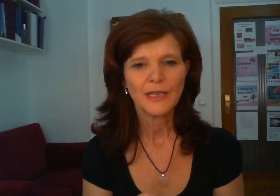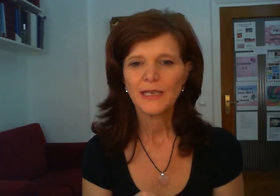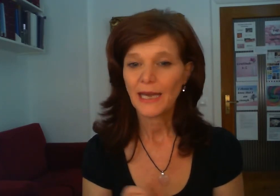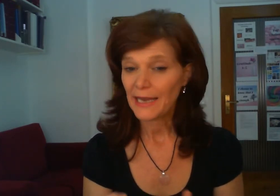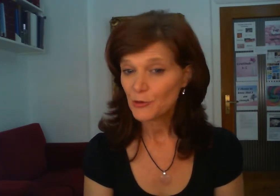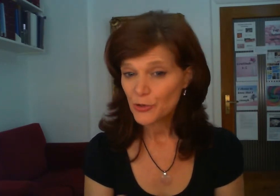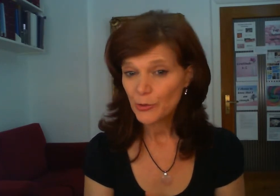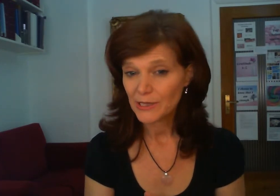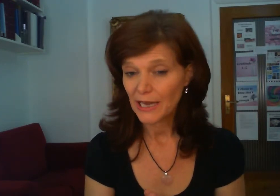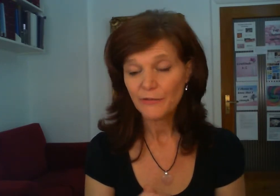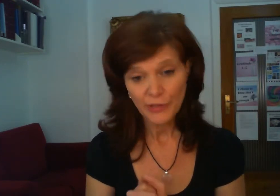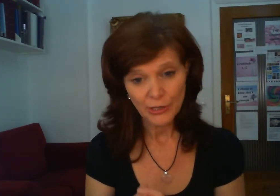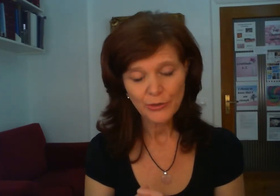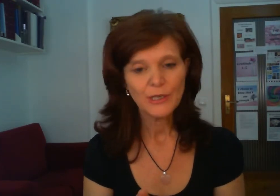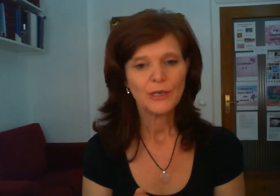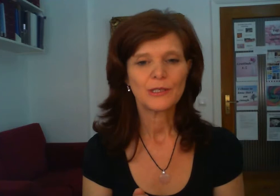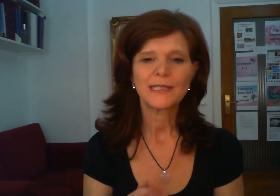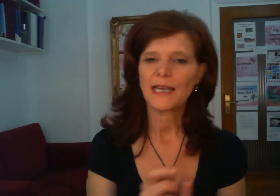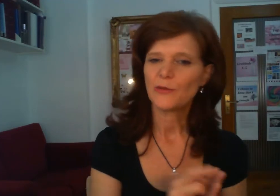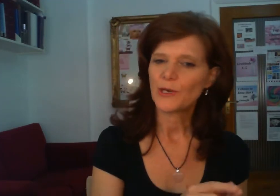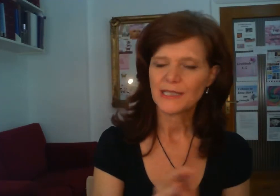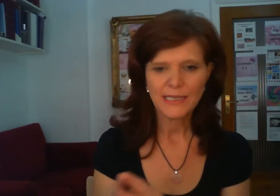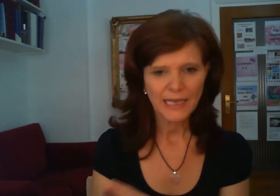and how true is that for you on a scale of one to ten